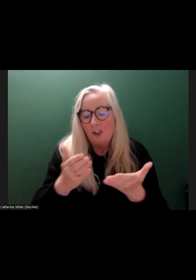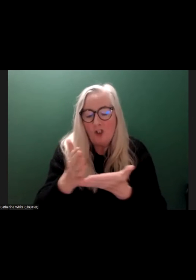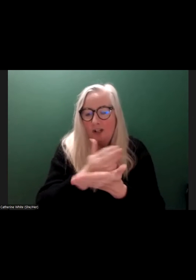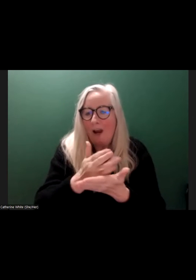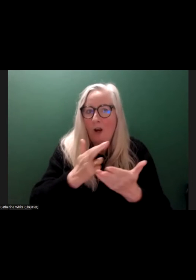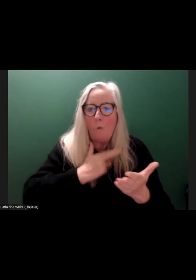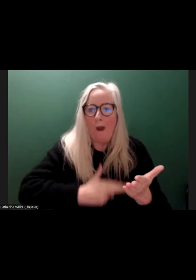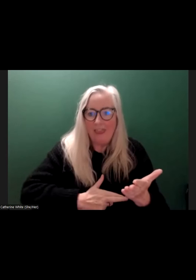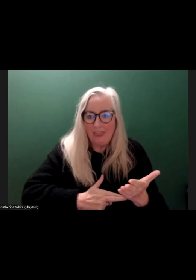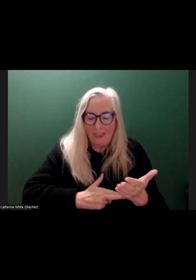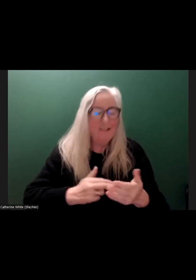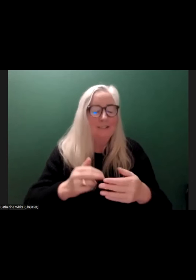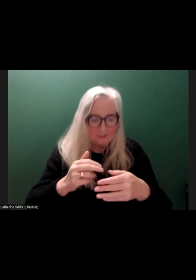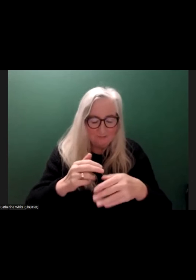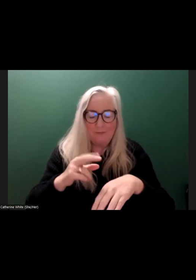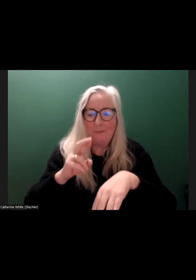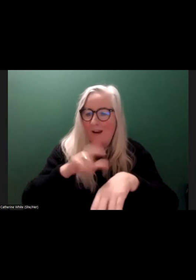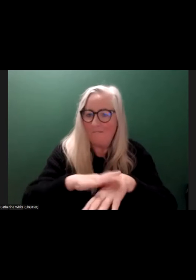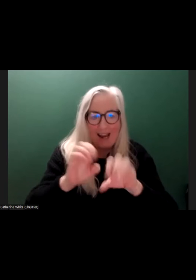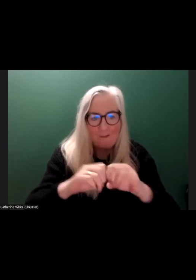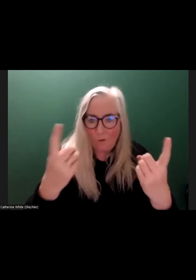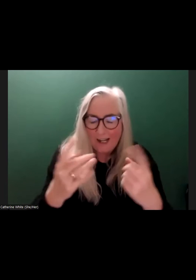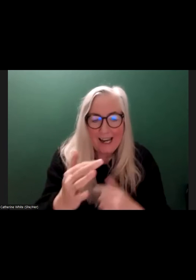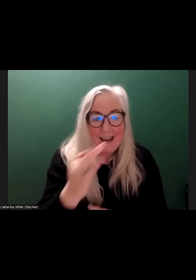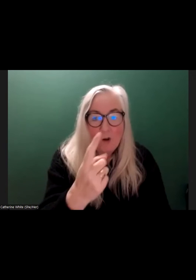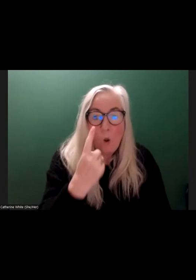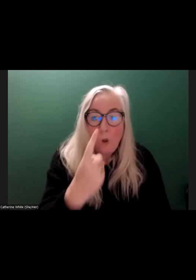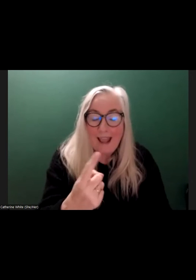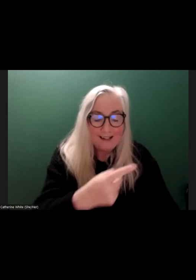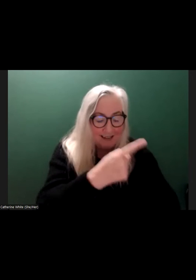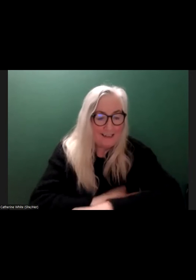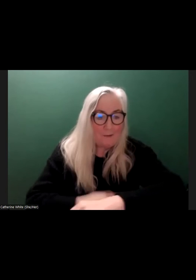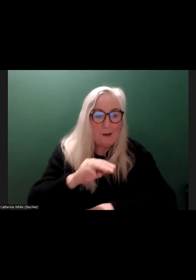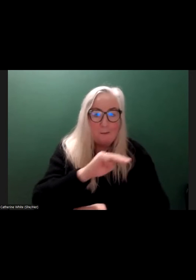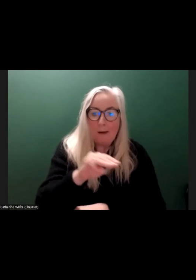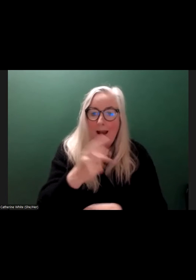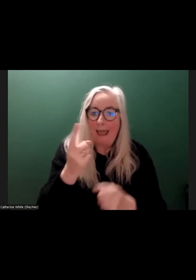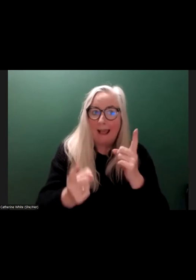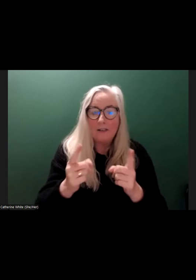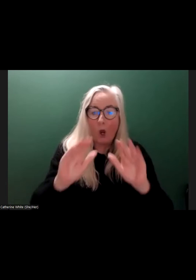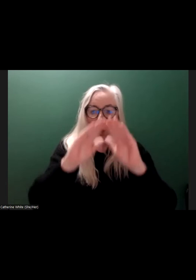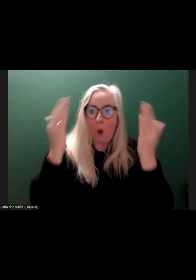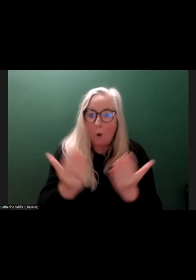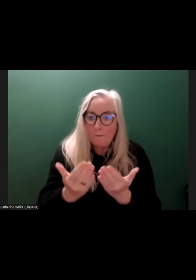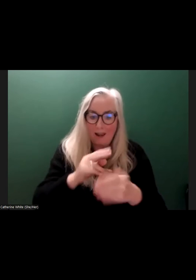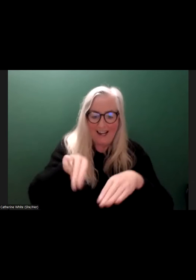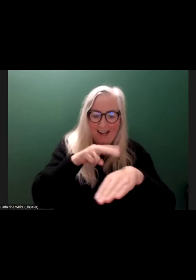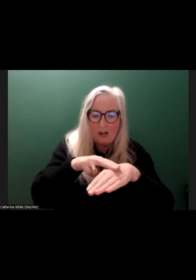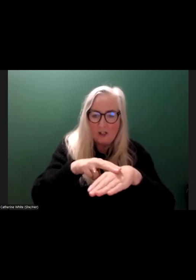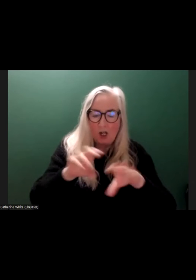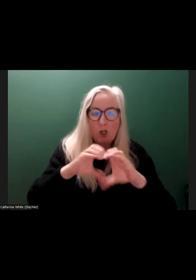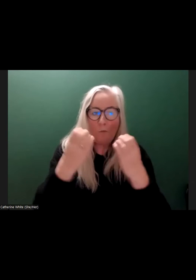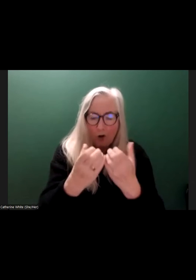That's better for everybody. If we look at disabled people as a global community, a national community, we can see draw